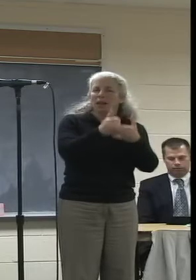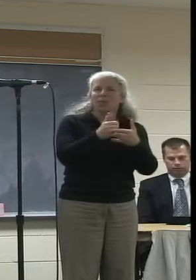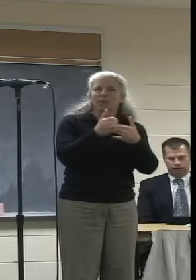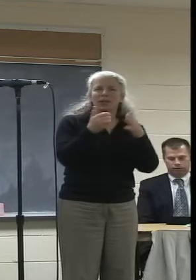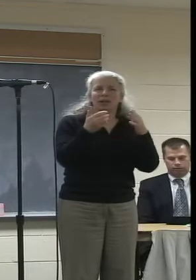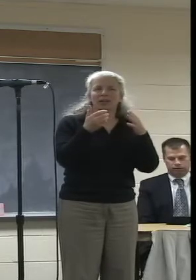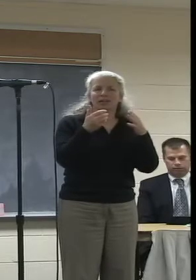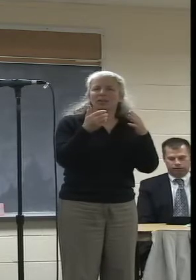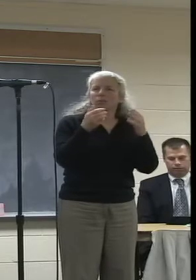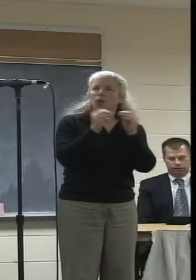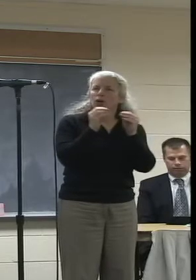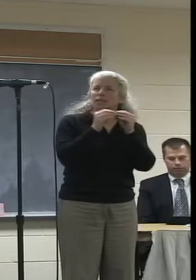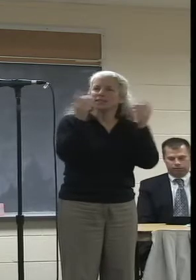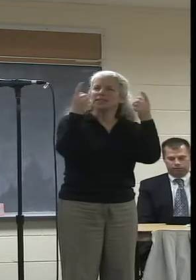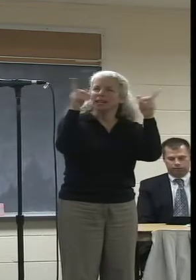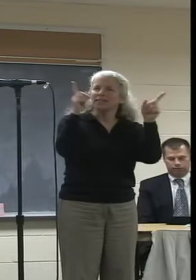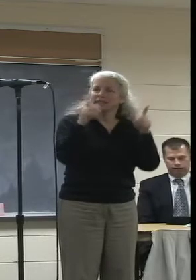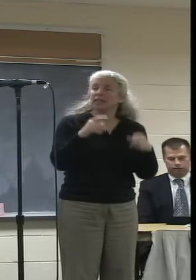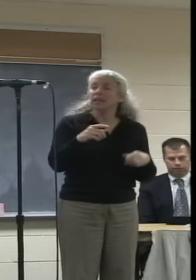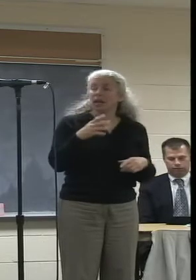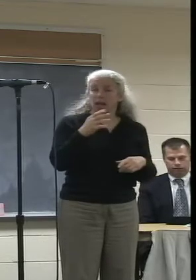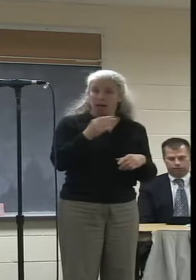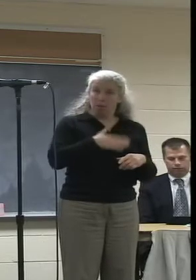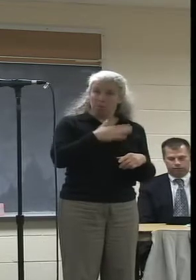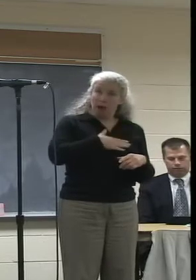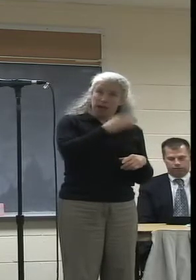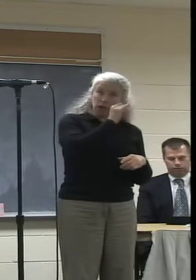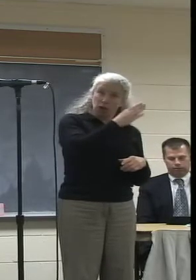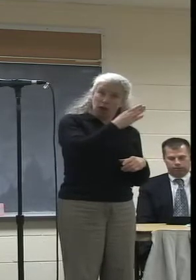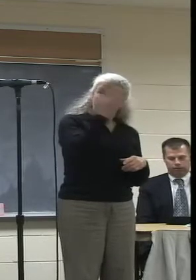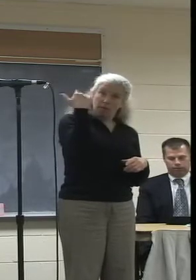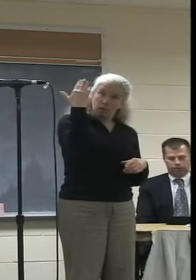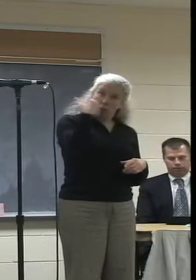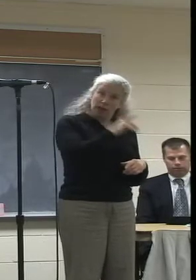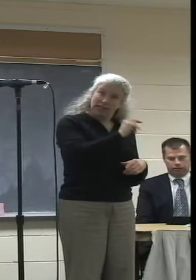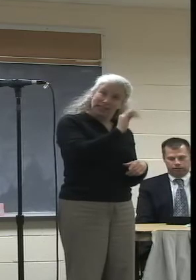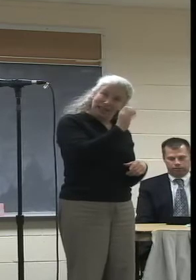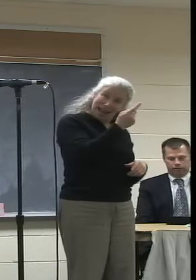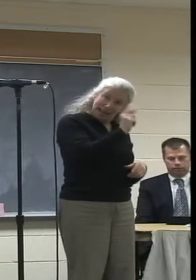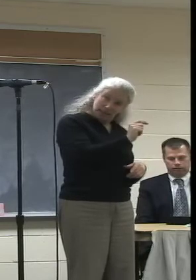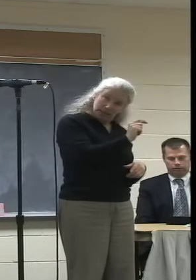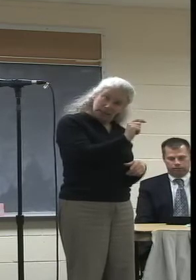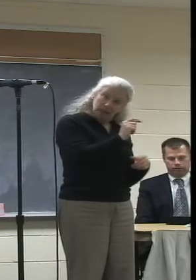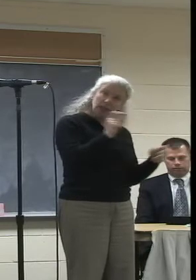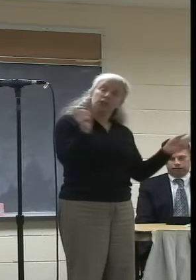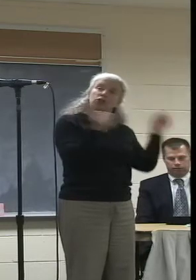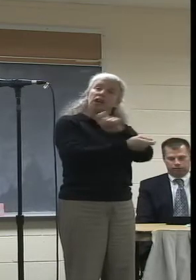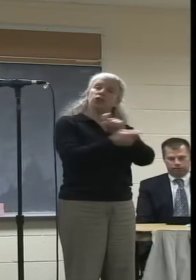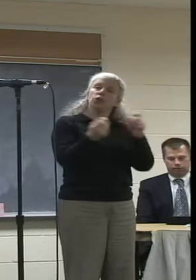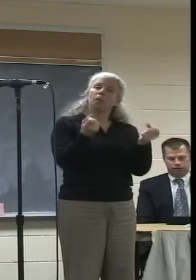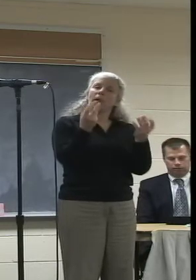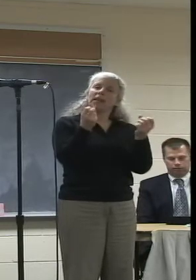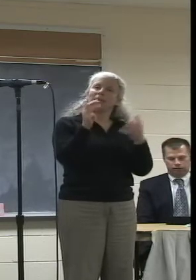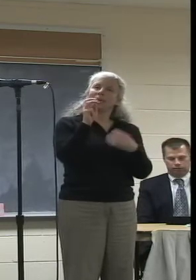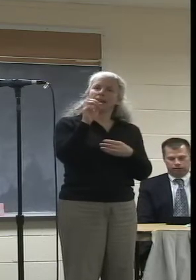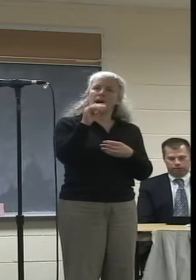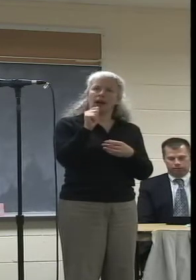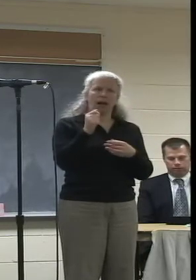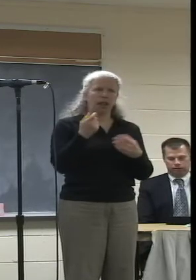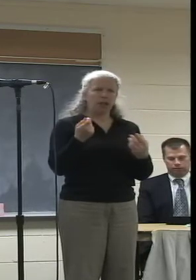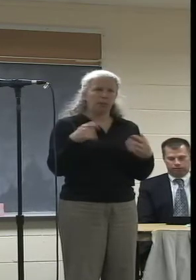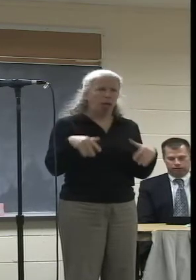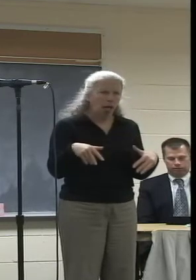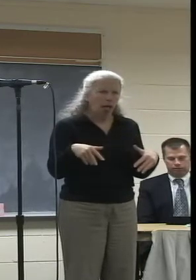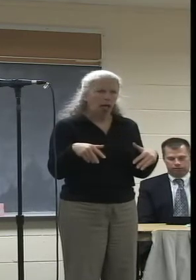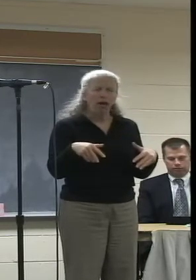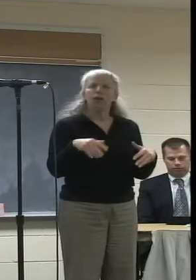When my job at Free Press transitioned from a text-based to a multimedia position, I was kind of at a loss and I